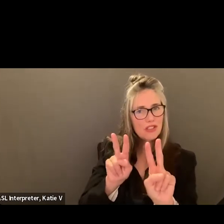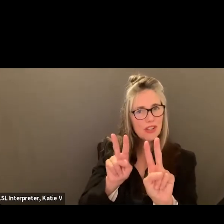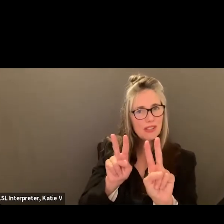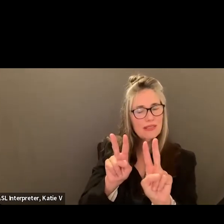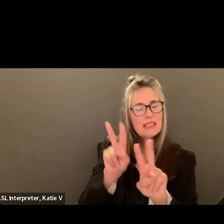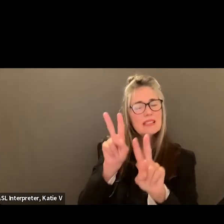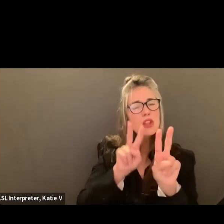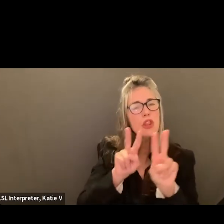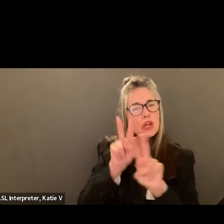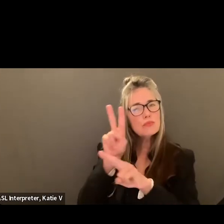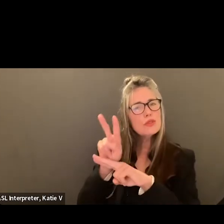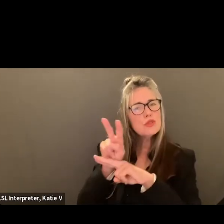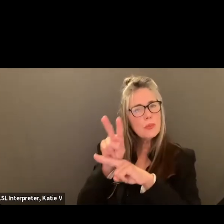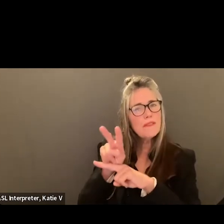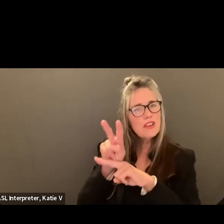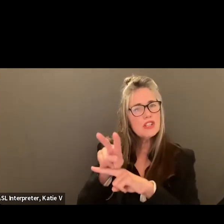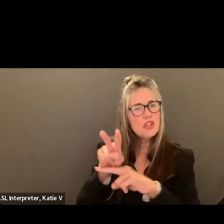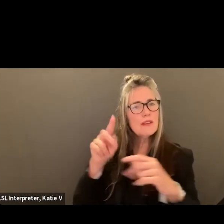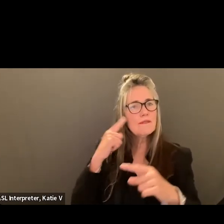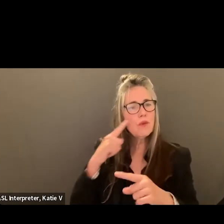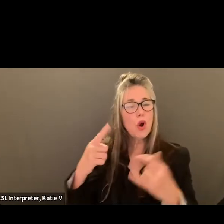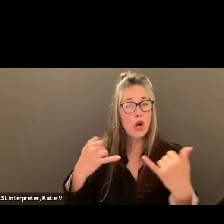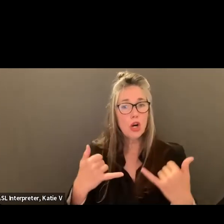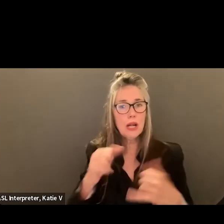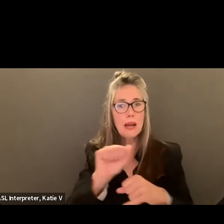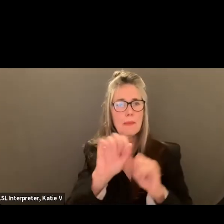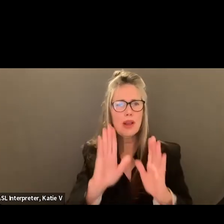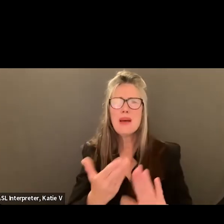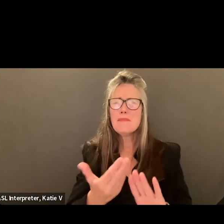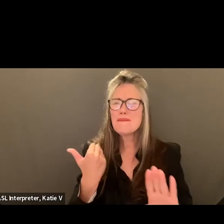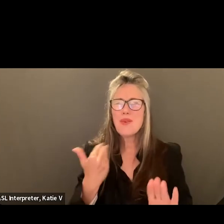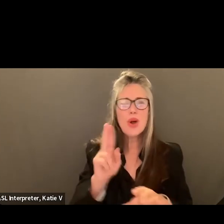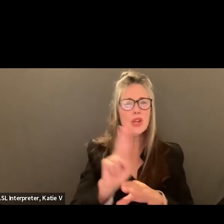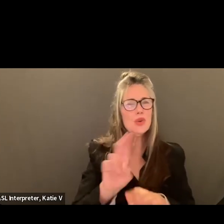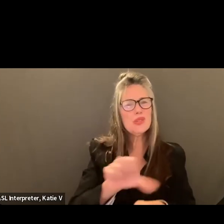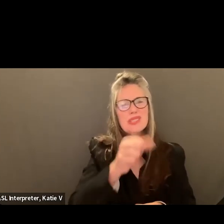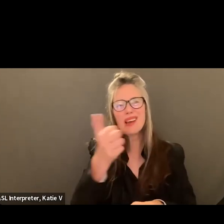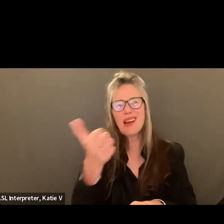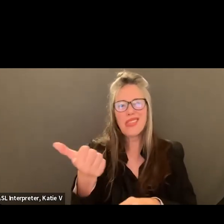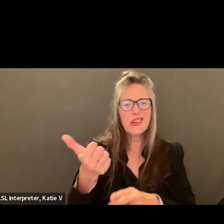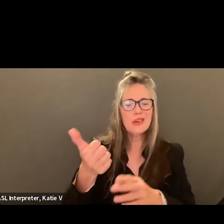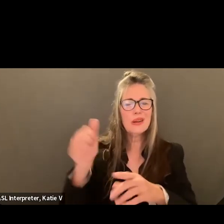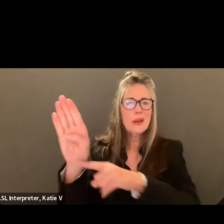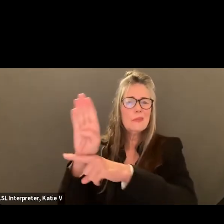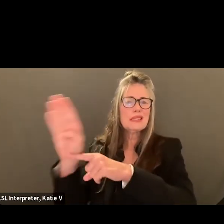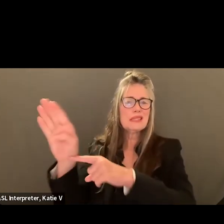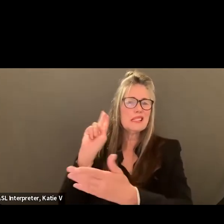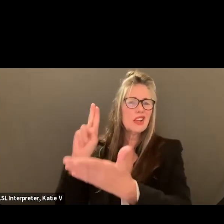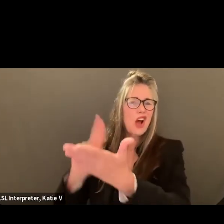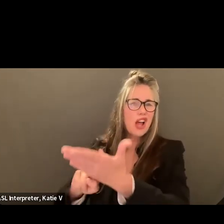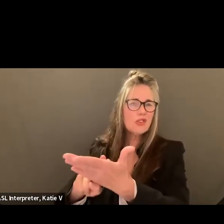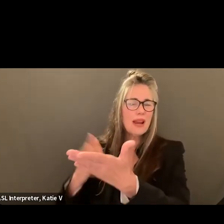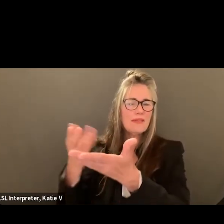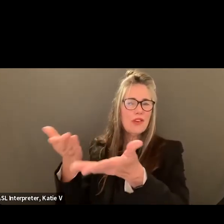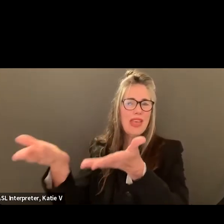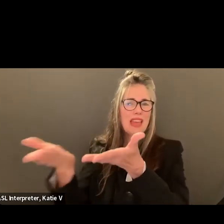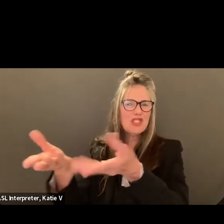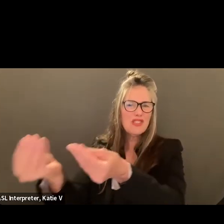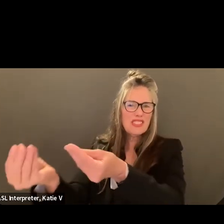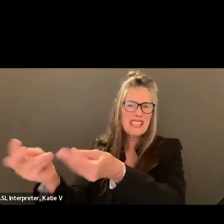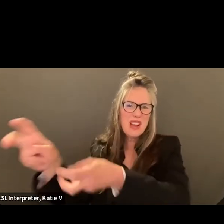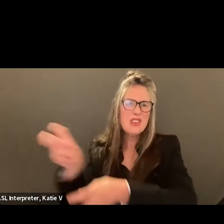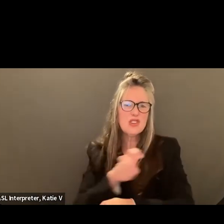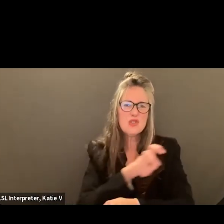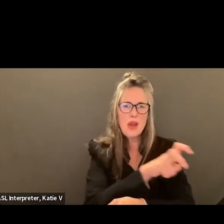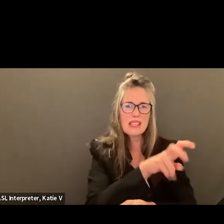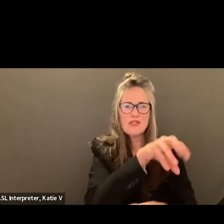previously we were contracting that out to someone else. And I also have as backup here tonight,